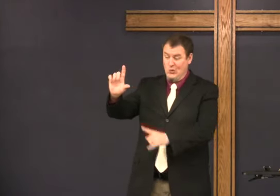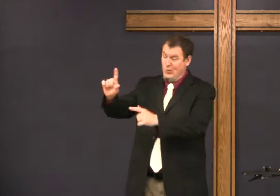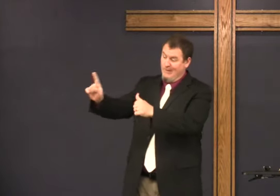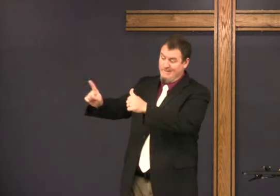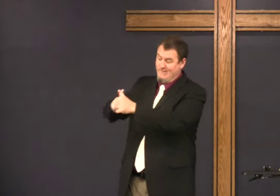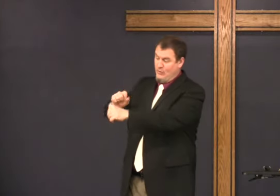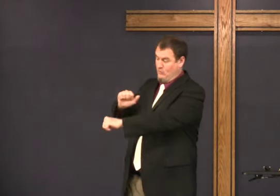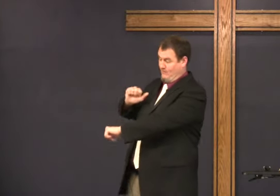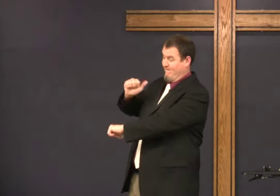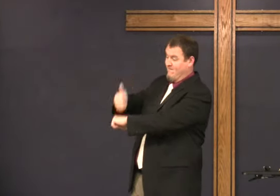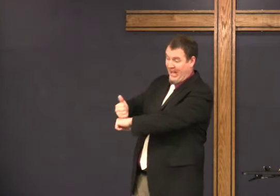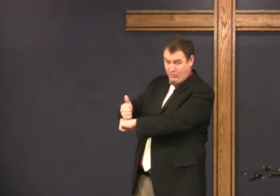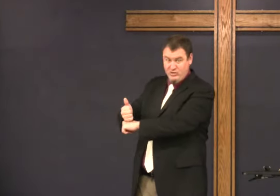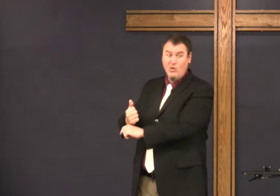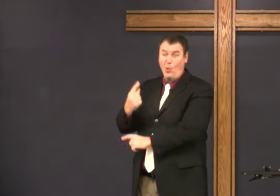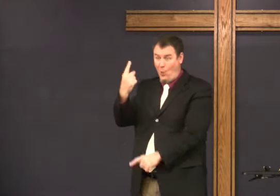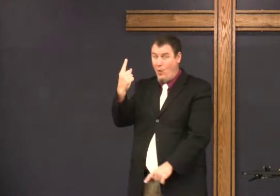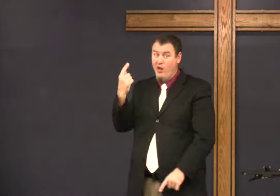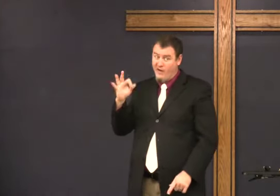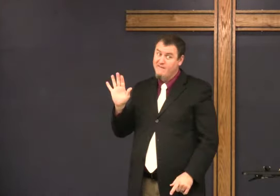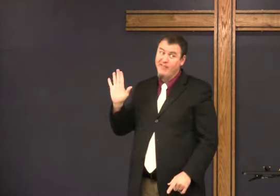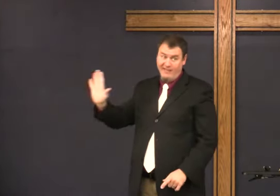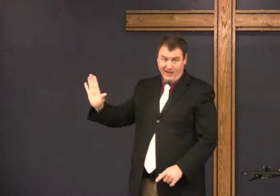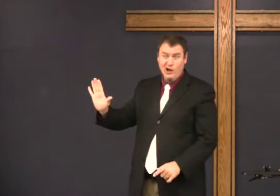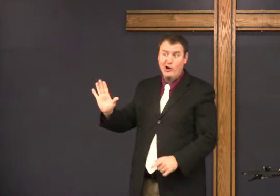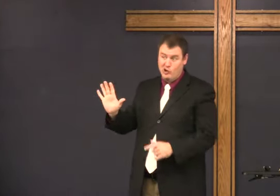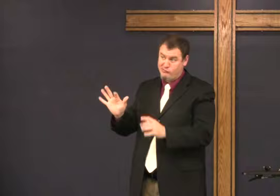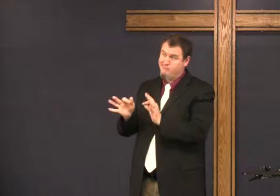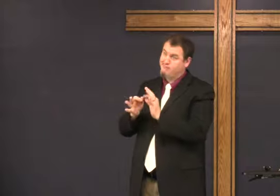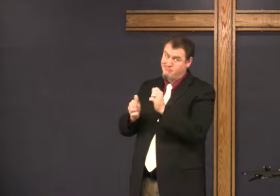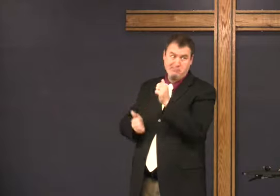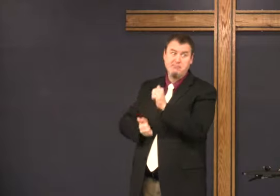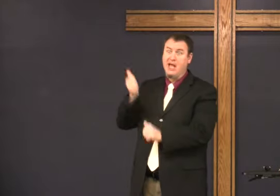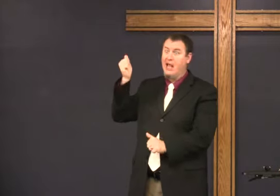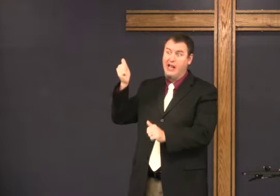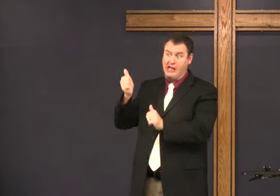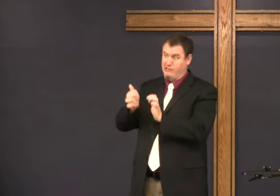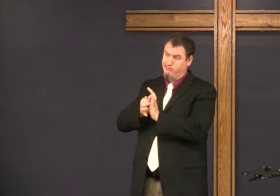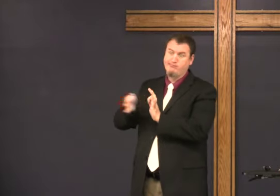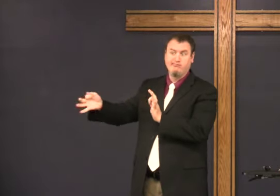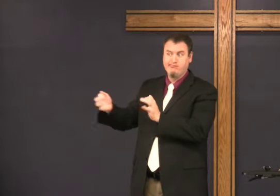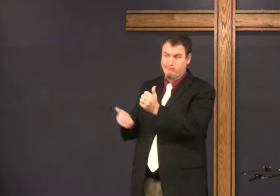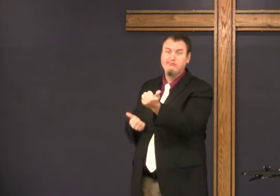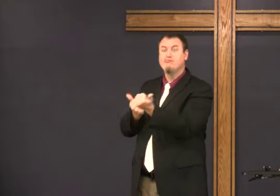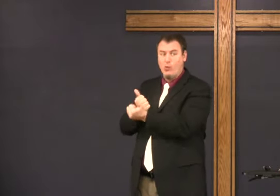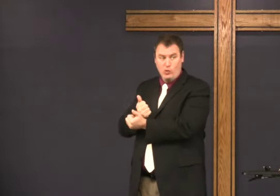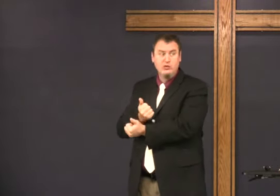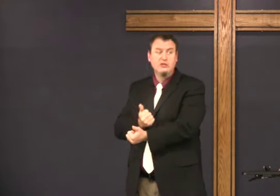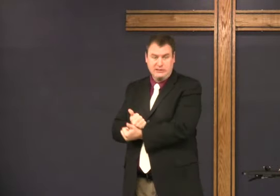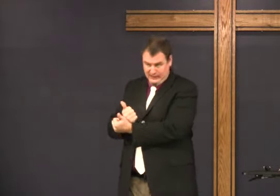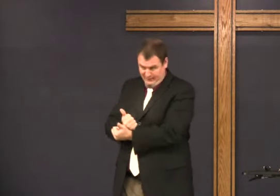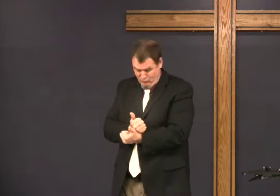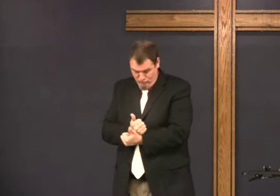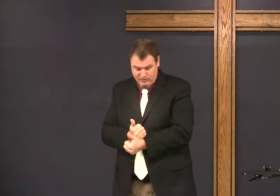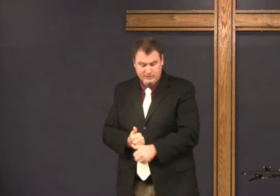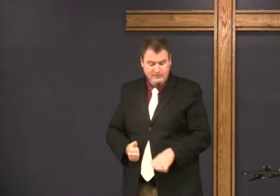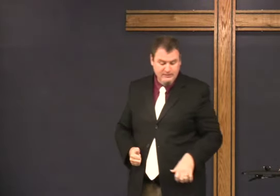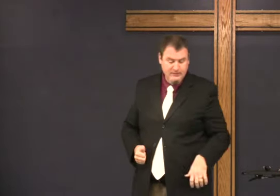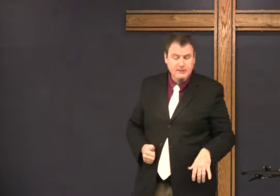In the Southern Baptist Church, SBC, it was first founded. One of their most important white